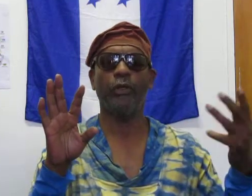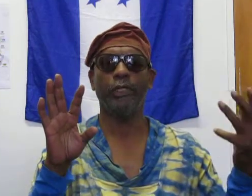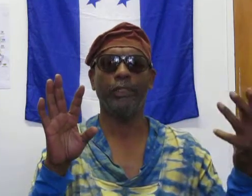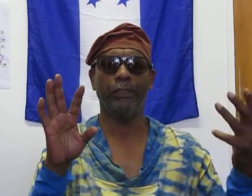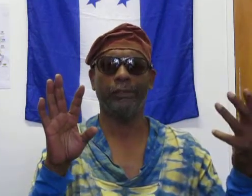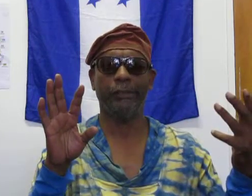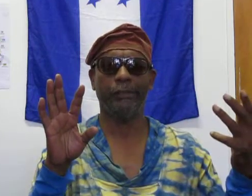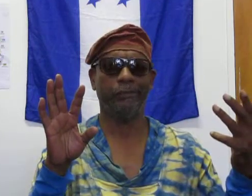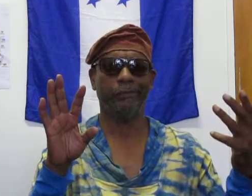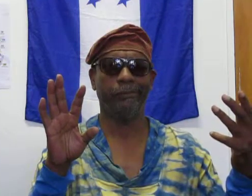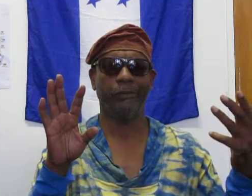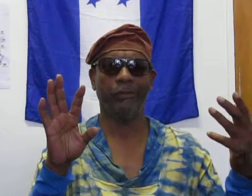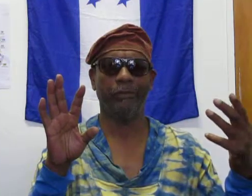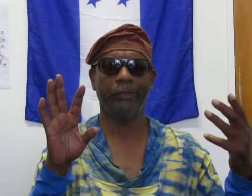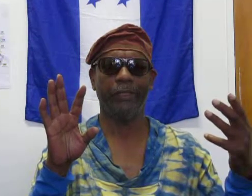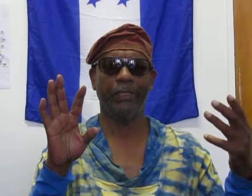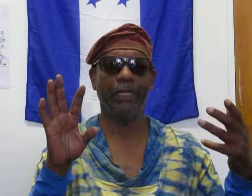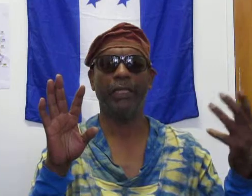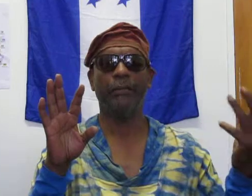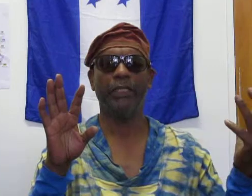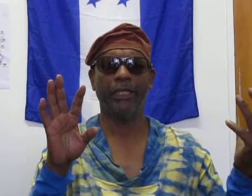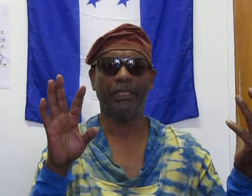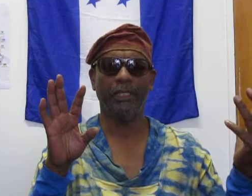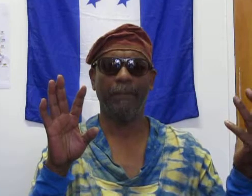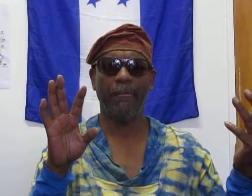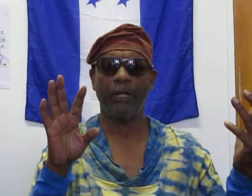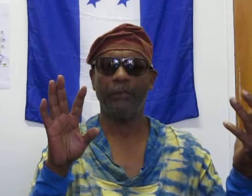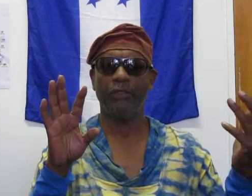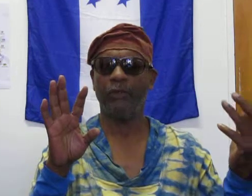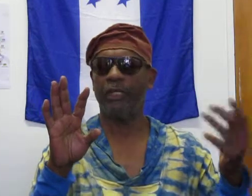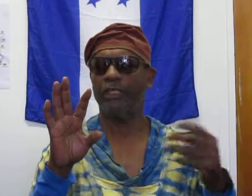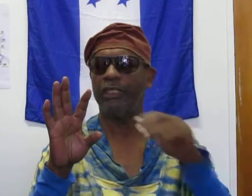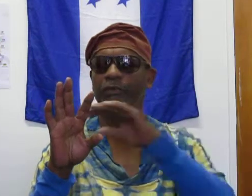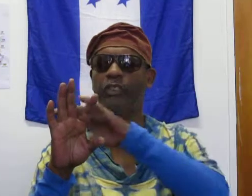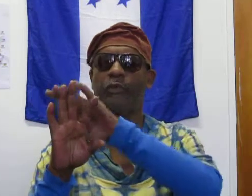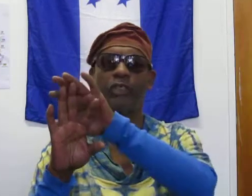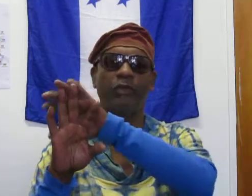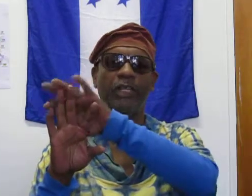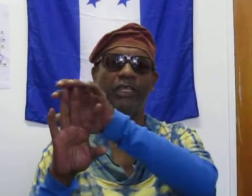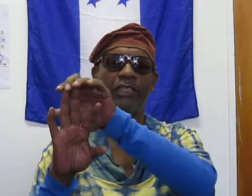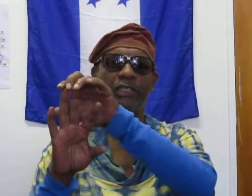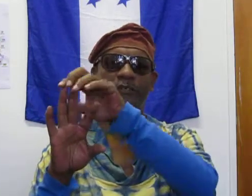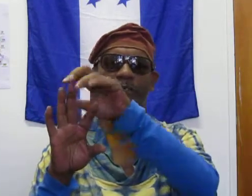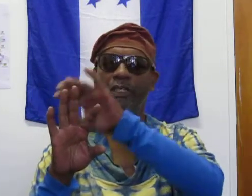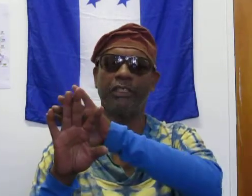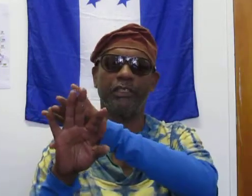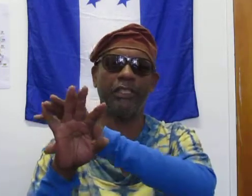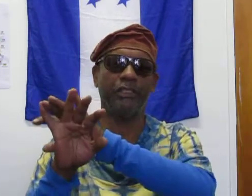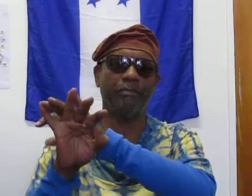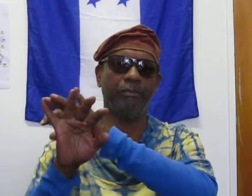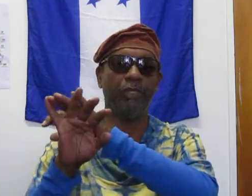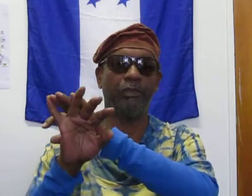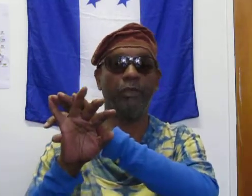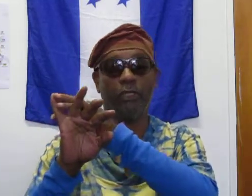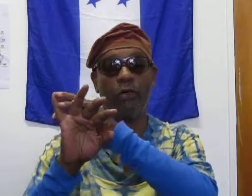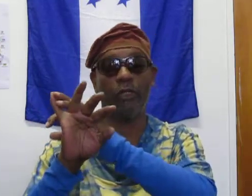epidemic, right? So, these folks are to go out here saying, you're afraid, not to, well, the courts,